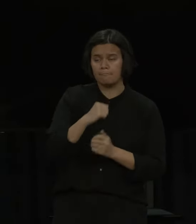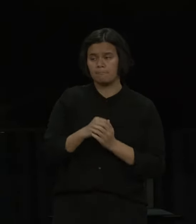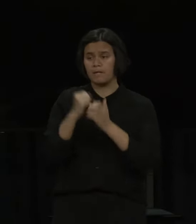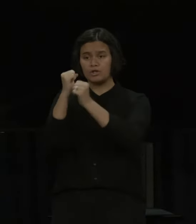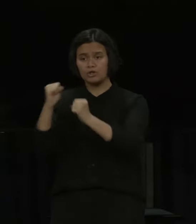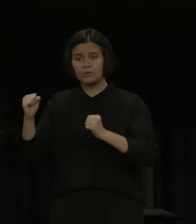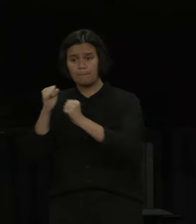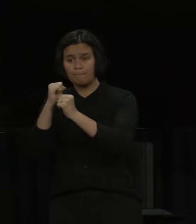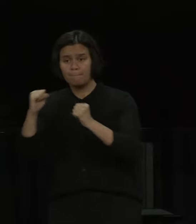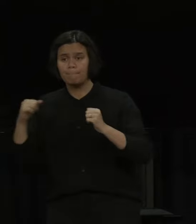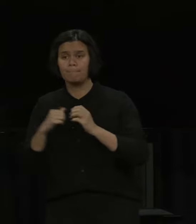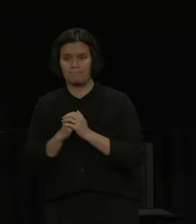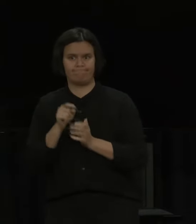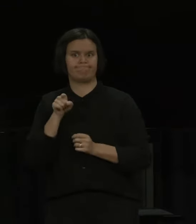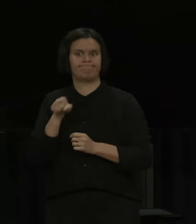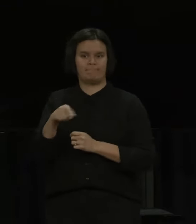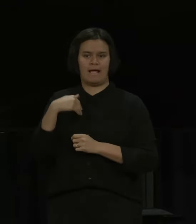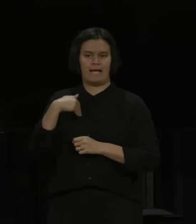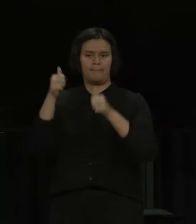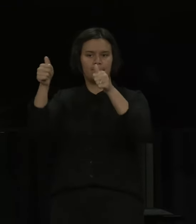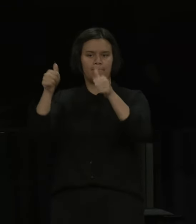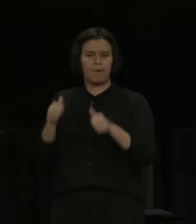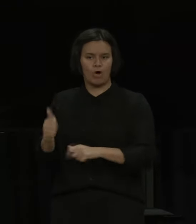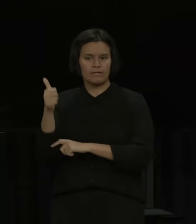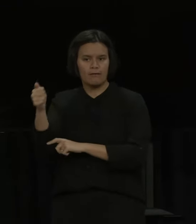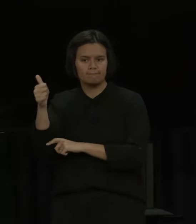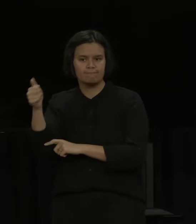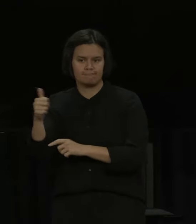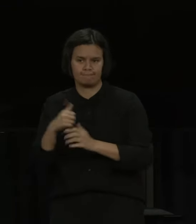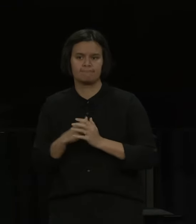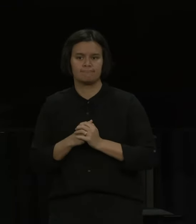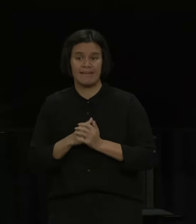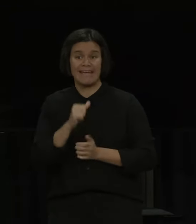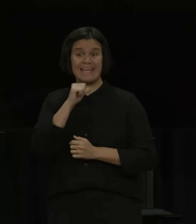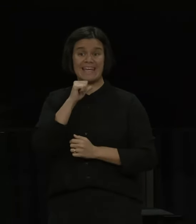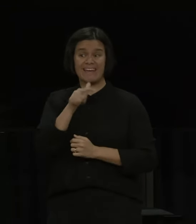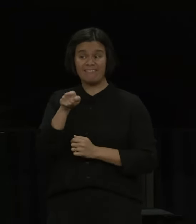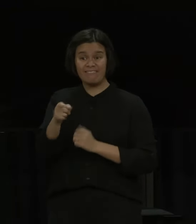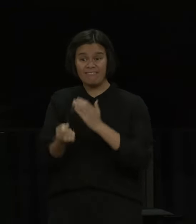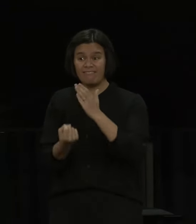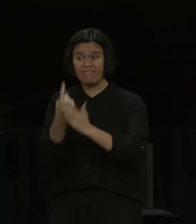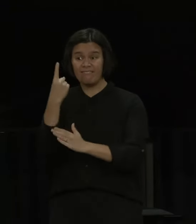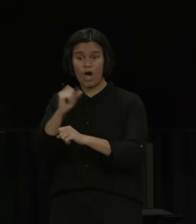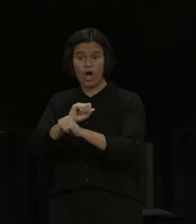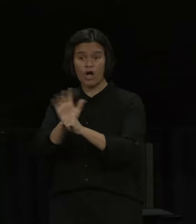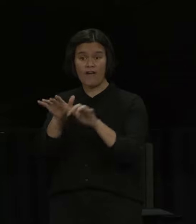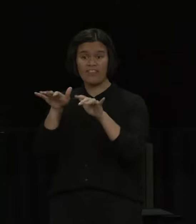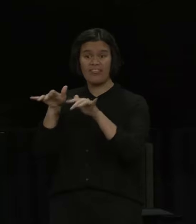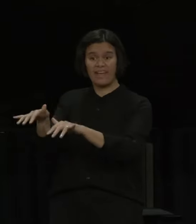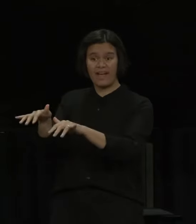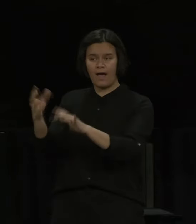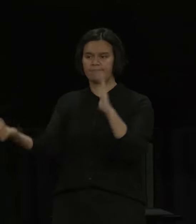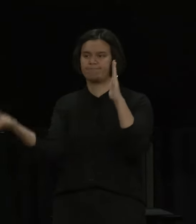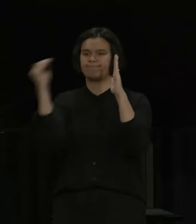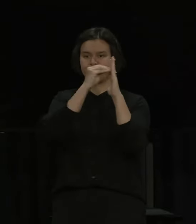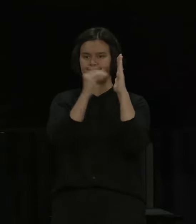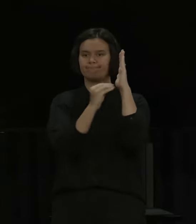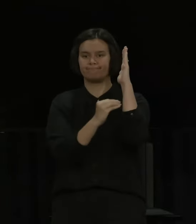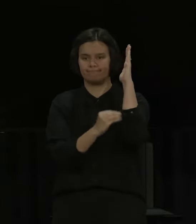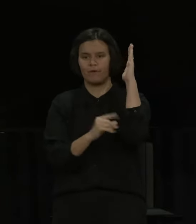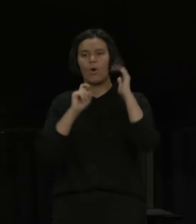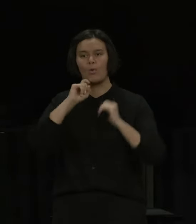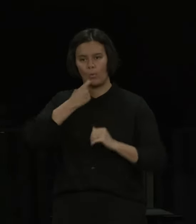tracer app to scan in. And we will then, if required, be identifying places as locations of interest,